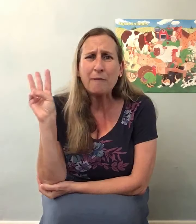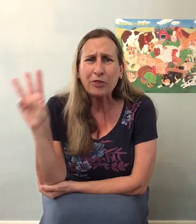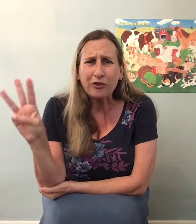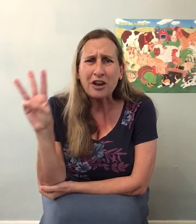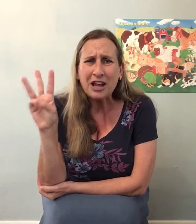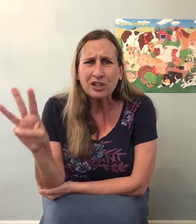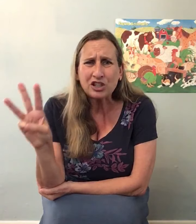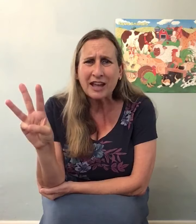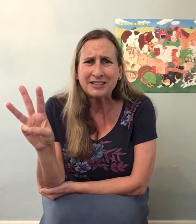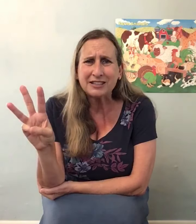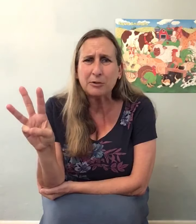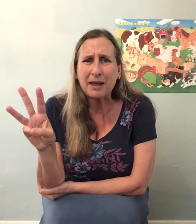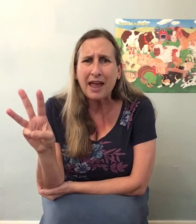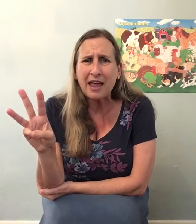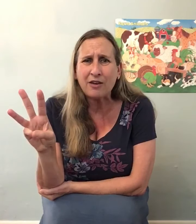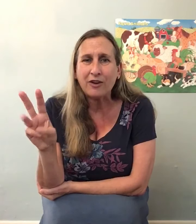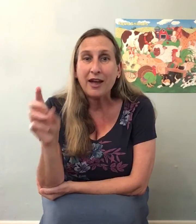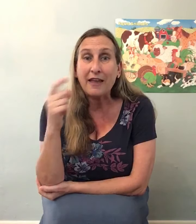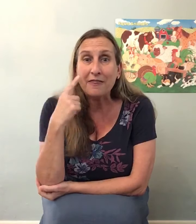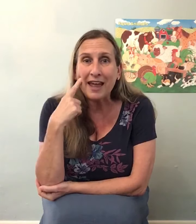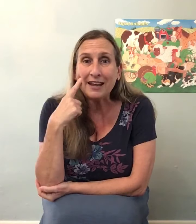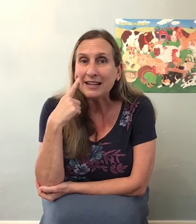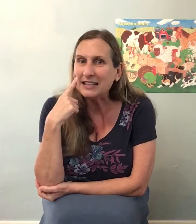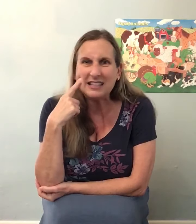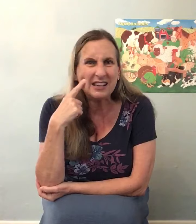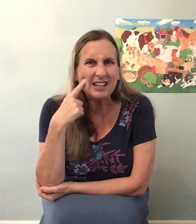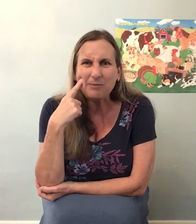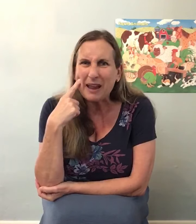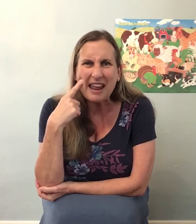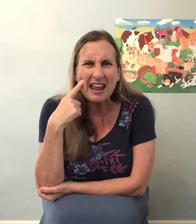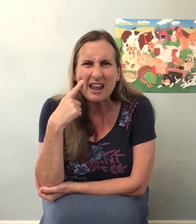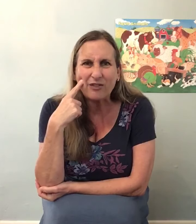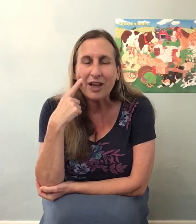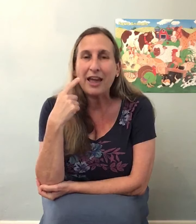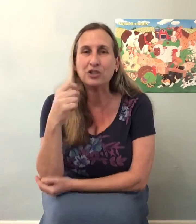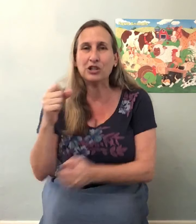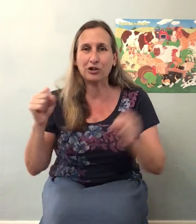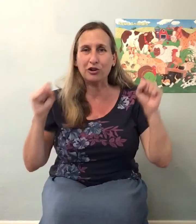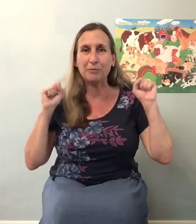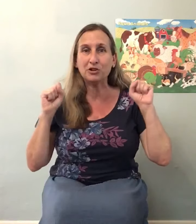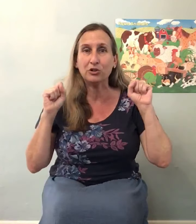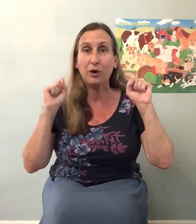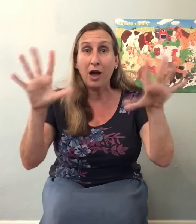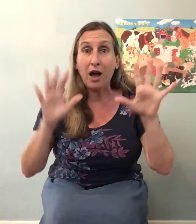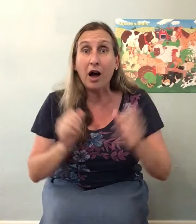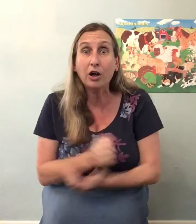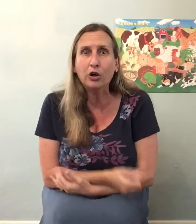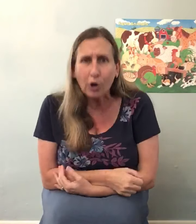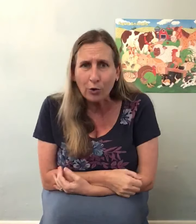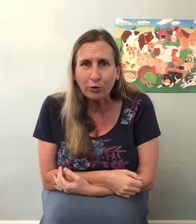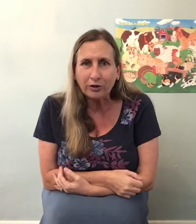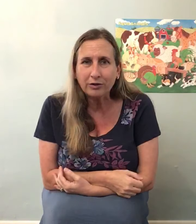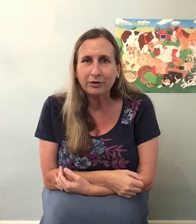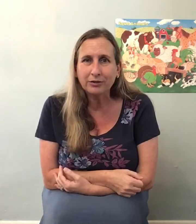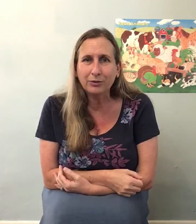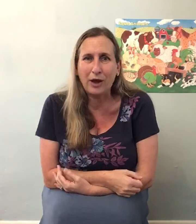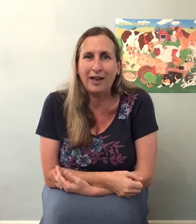him three chances to behave and then he didn't behave and she turned him into a goon. Well,